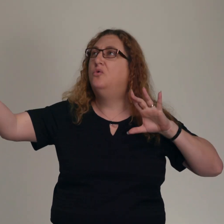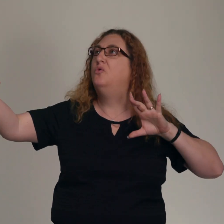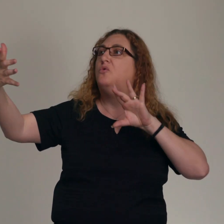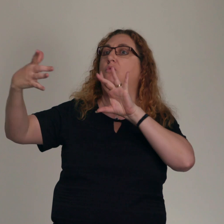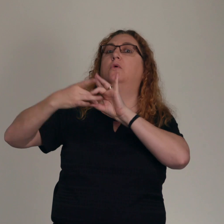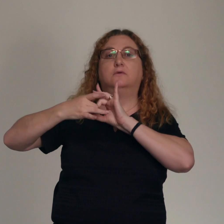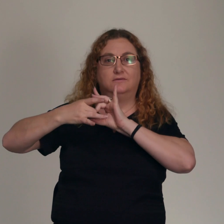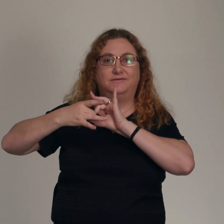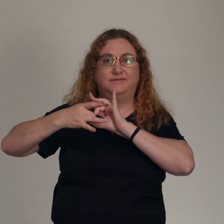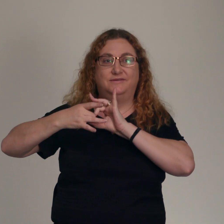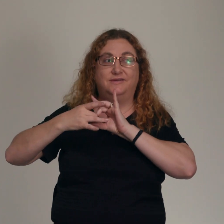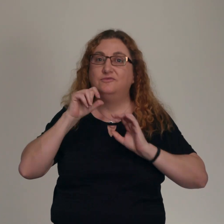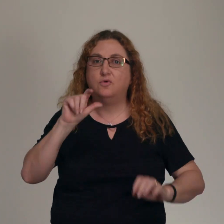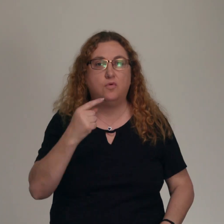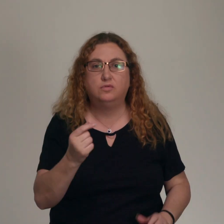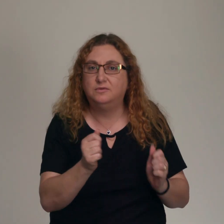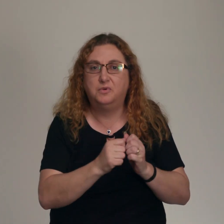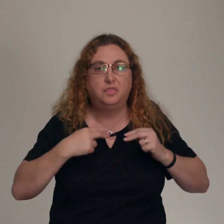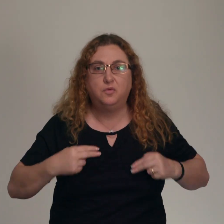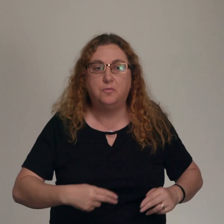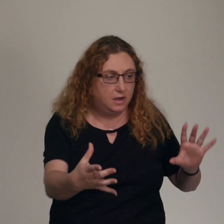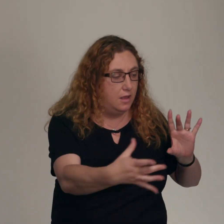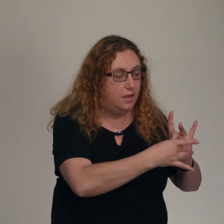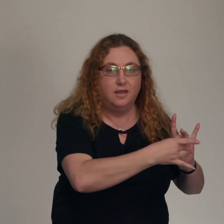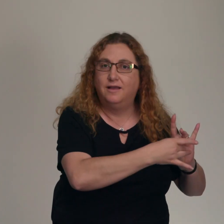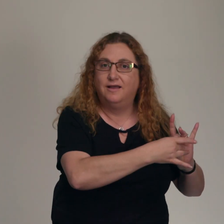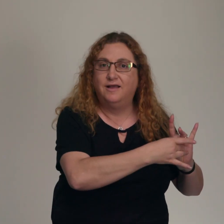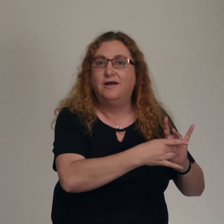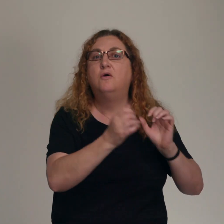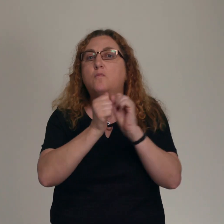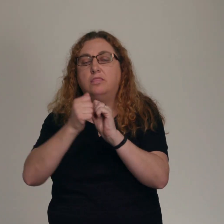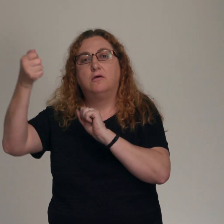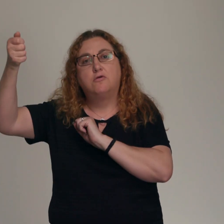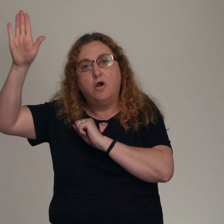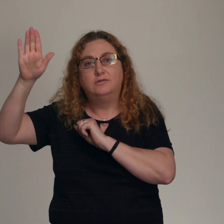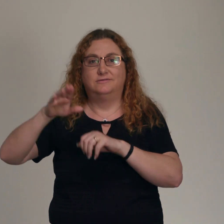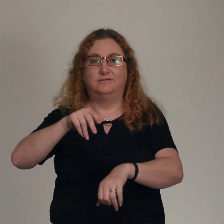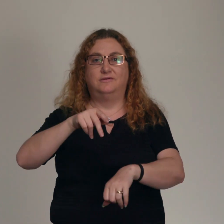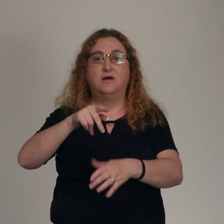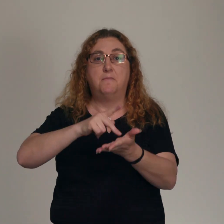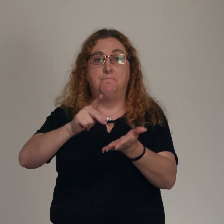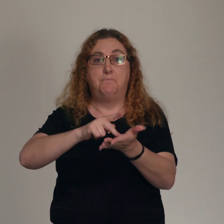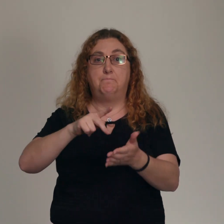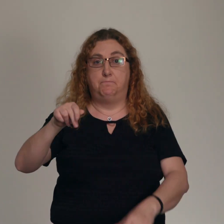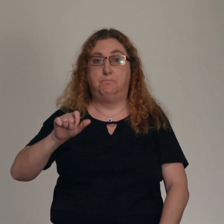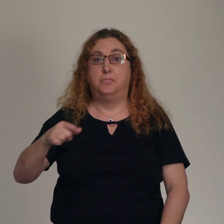or dreamt about or imagined. Here's how the apostle Paul puts it. He says, If anyone is in Christ,